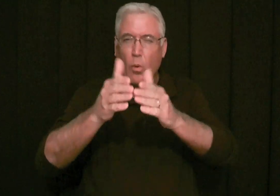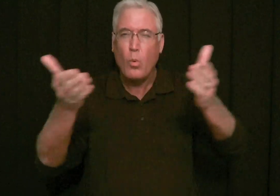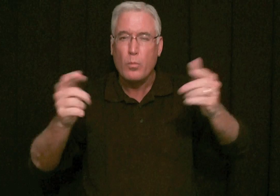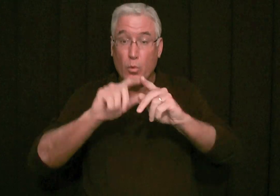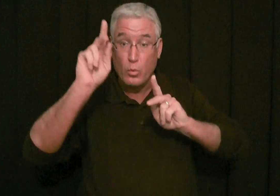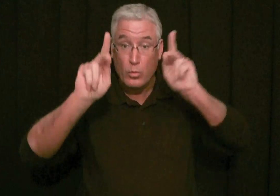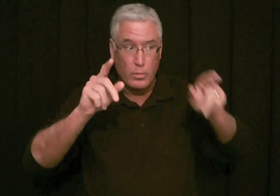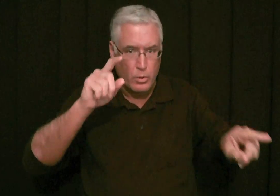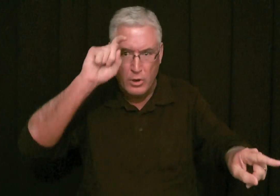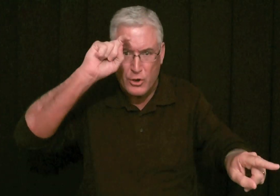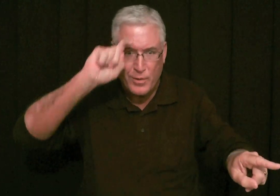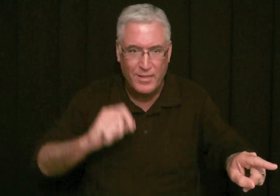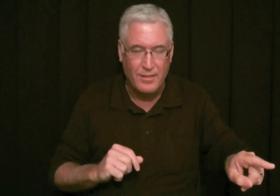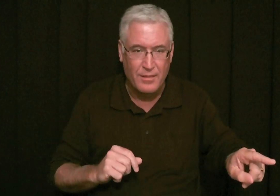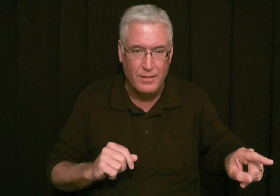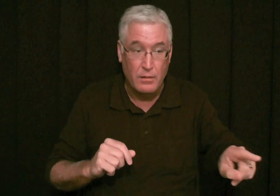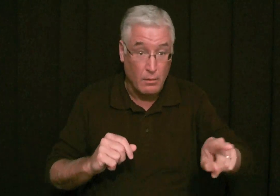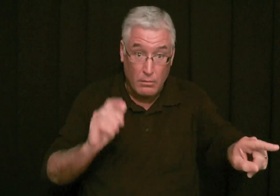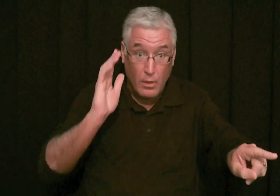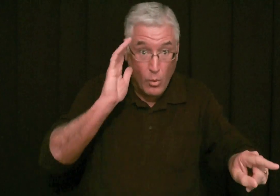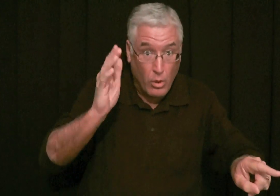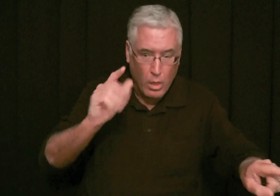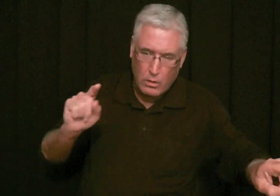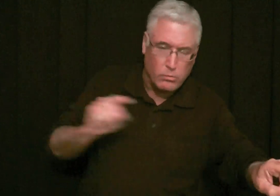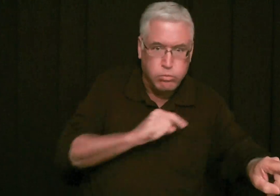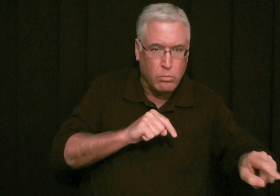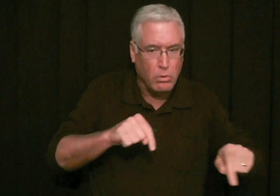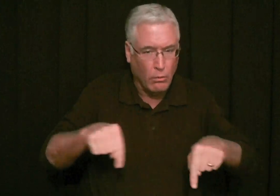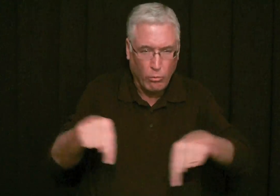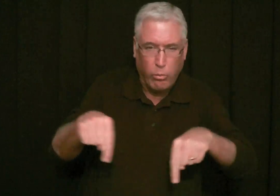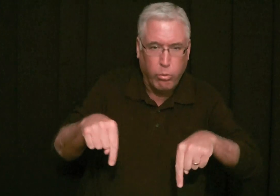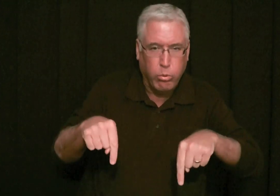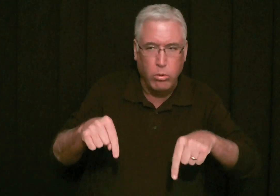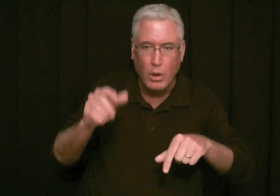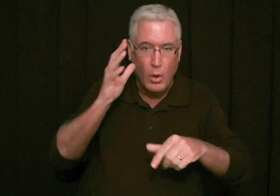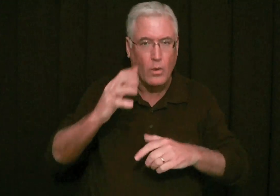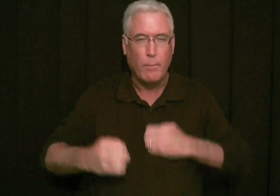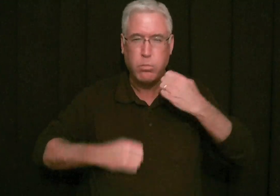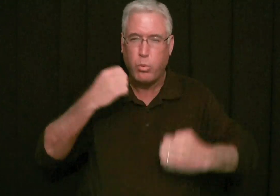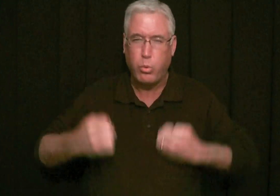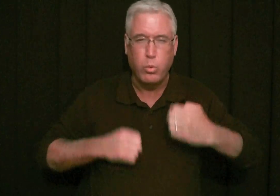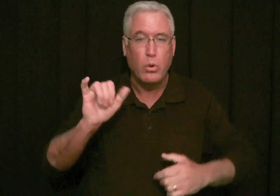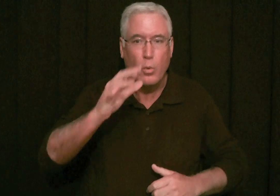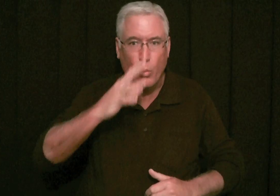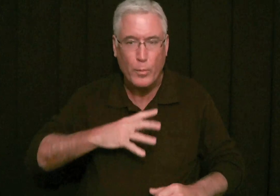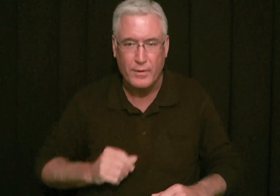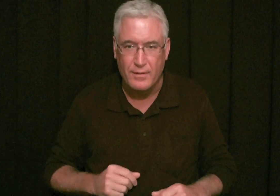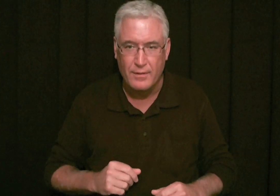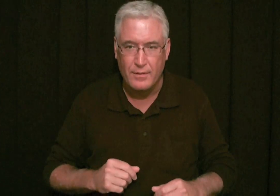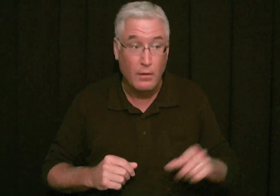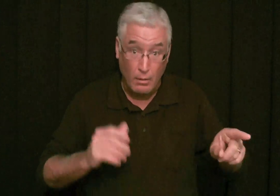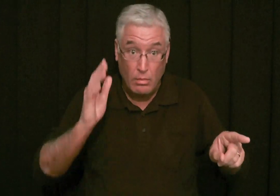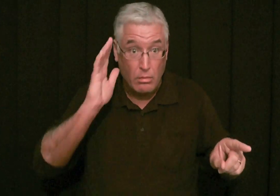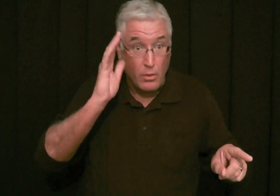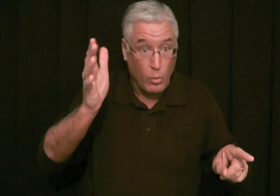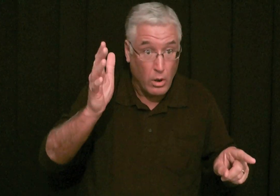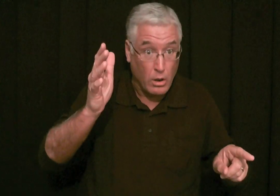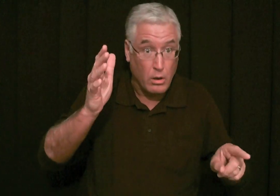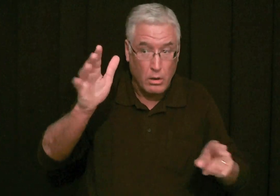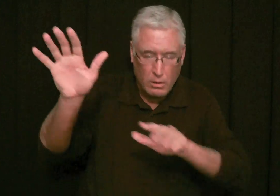reveal himself to the people of Egypt, boy, they would be convicted and trembling and emotional like a woman would be.